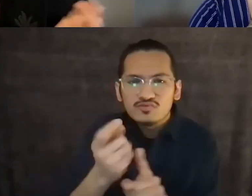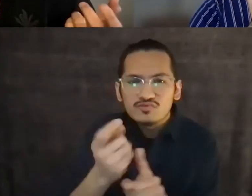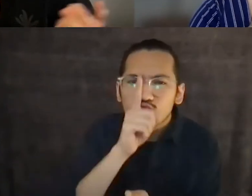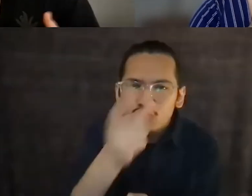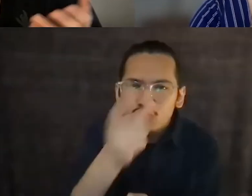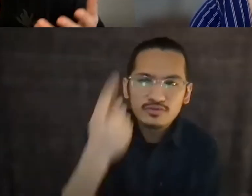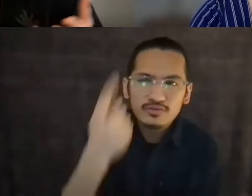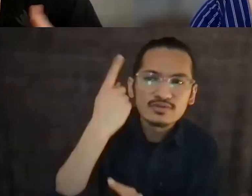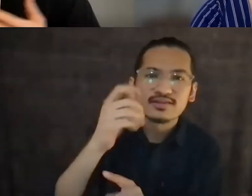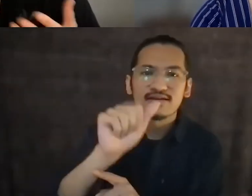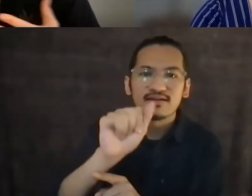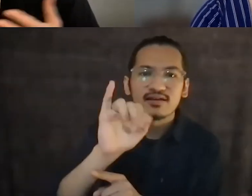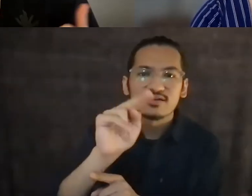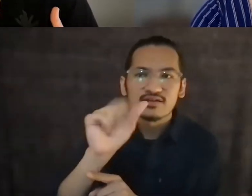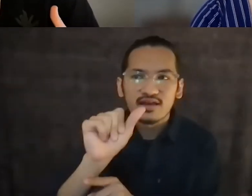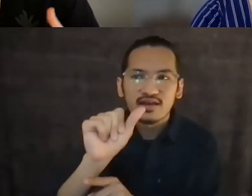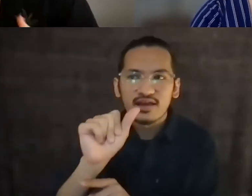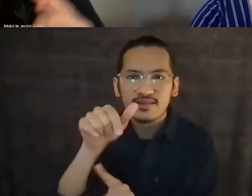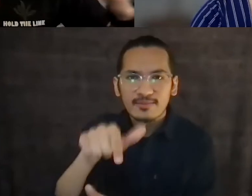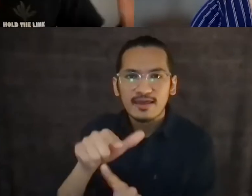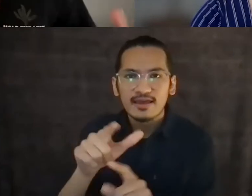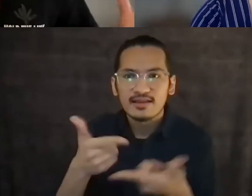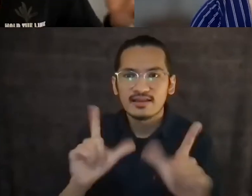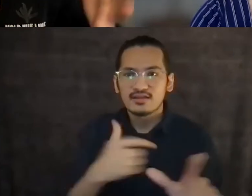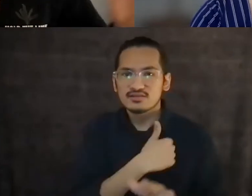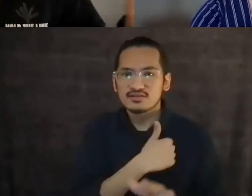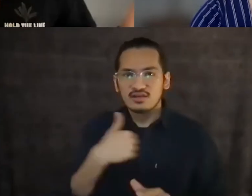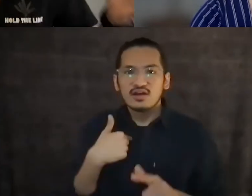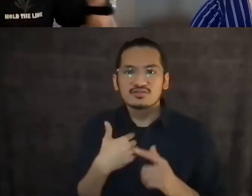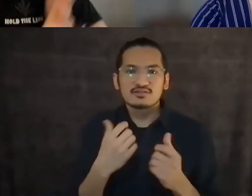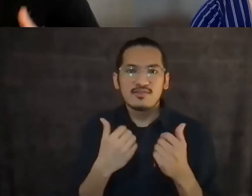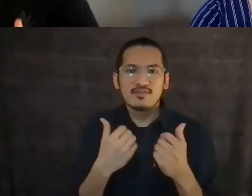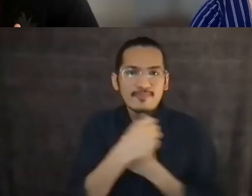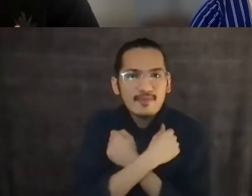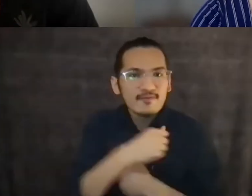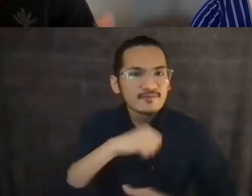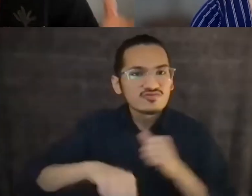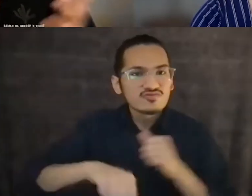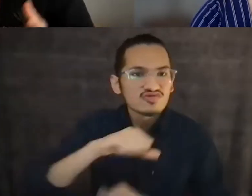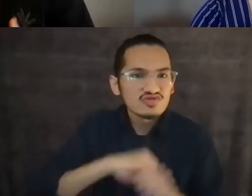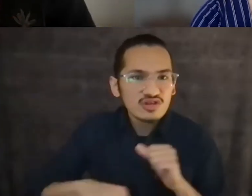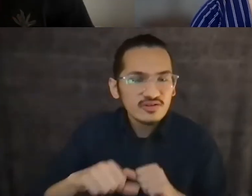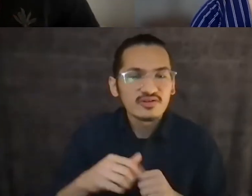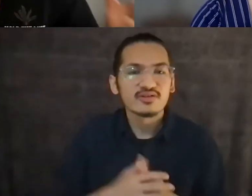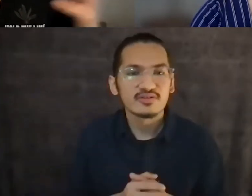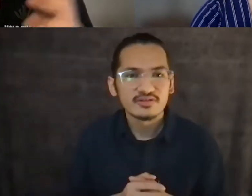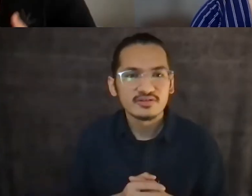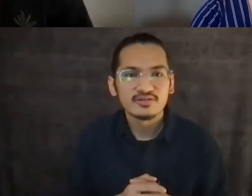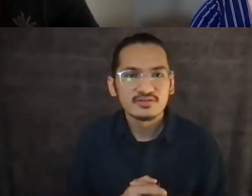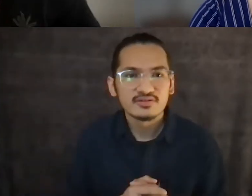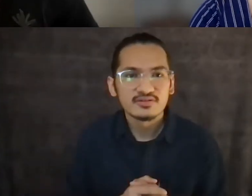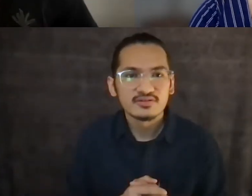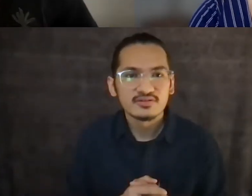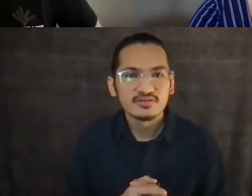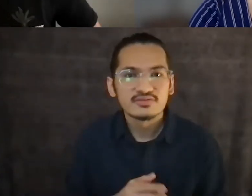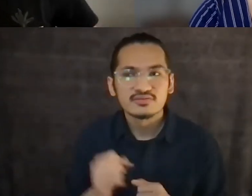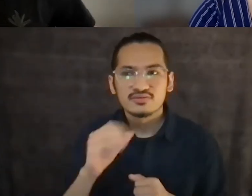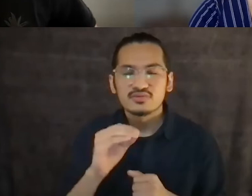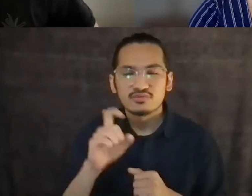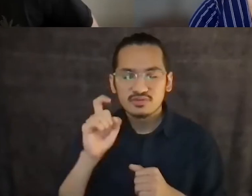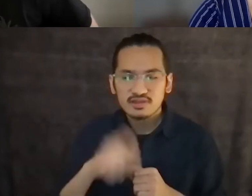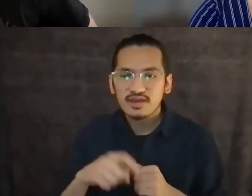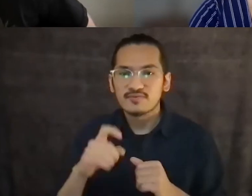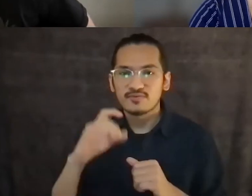And in that way, like, I don't know how we can be Kanaka unless we can open, bring all that back together into one body, into one practice.